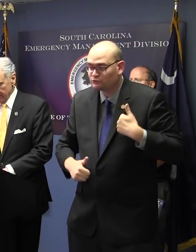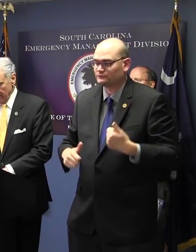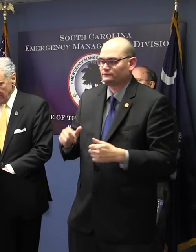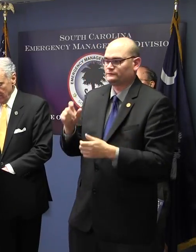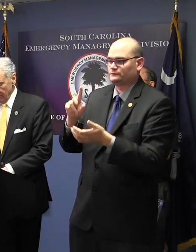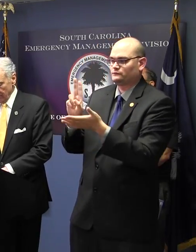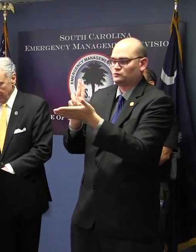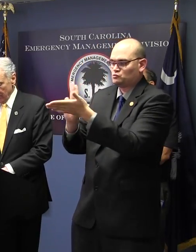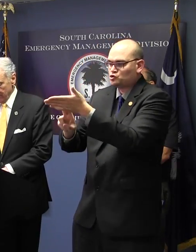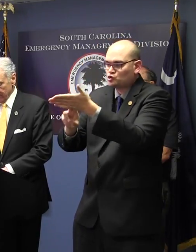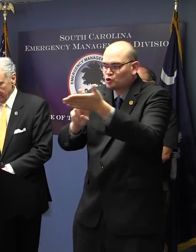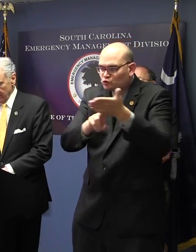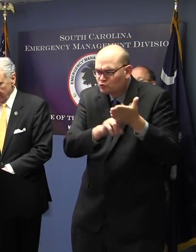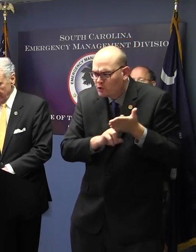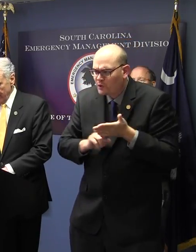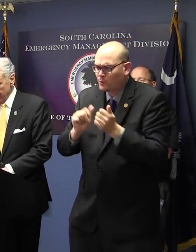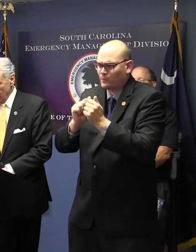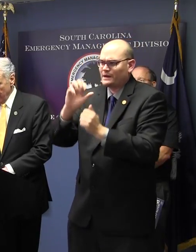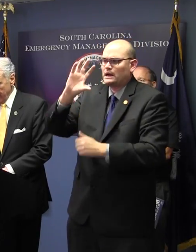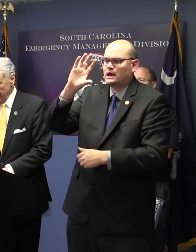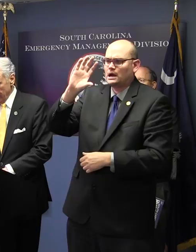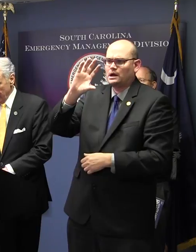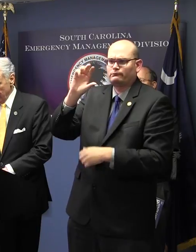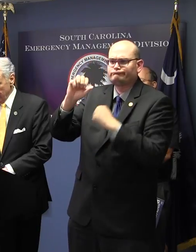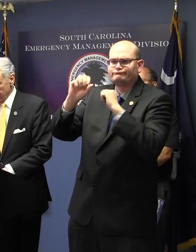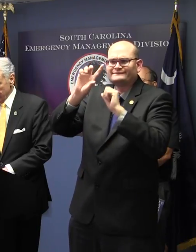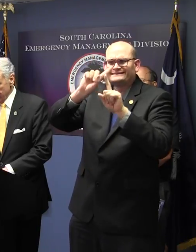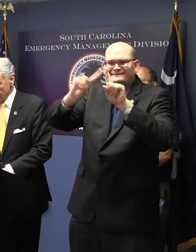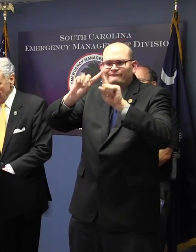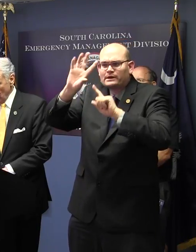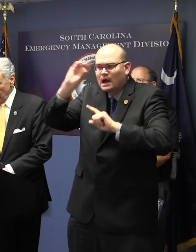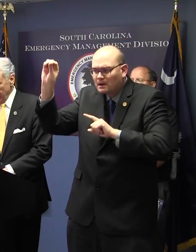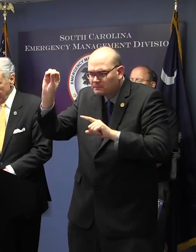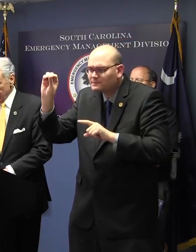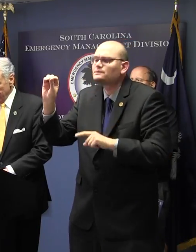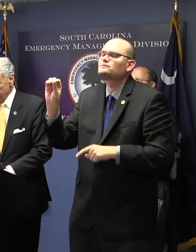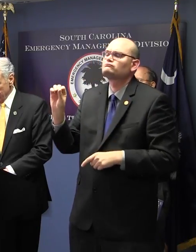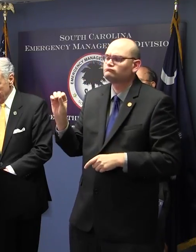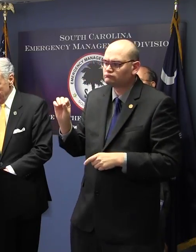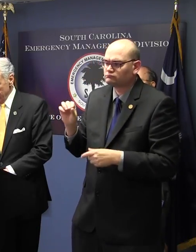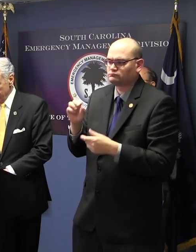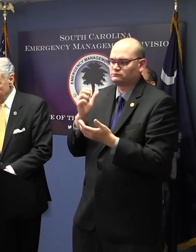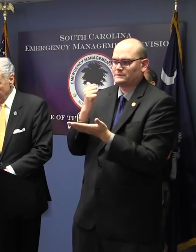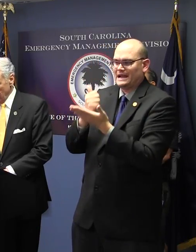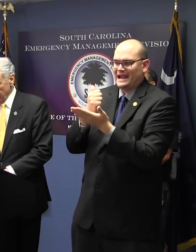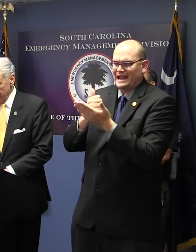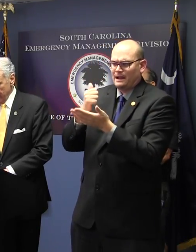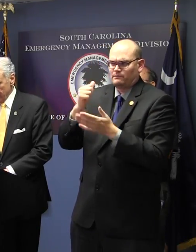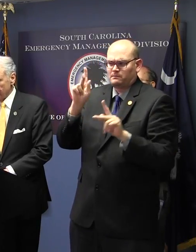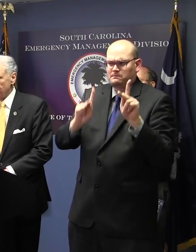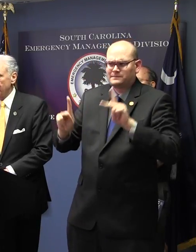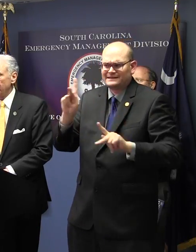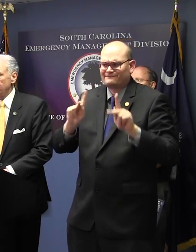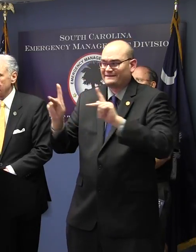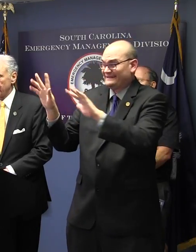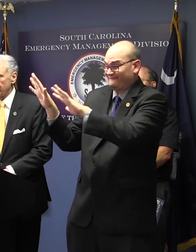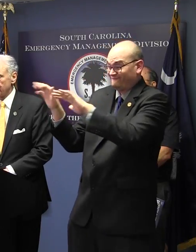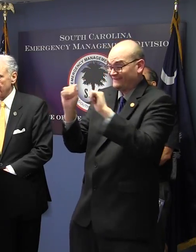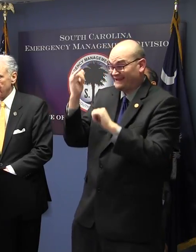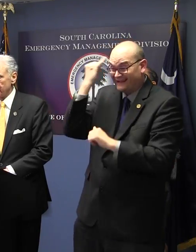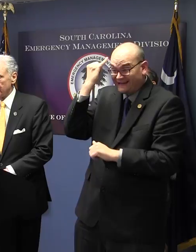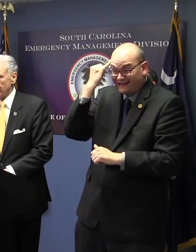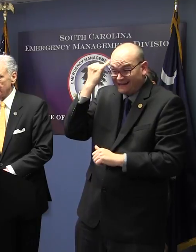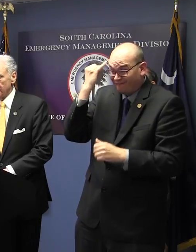companies, for the purpose of evacuating those without transportation or means to obtain